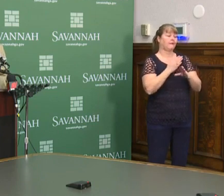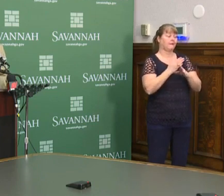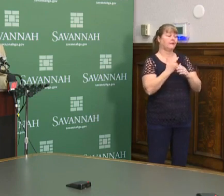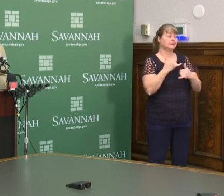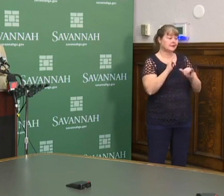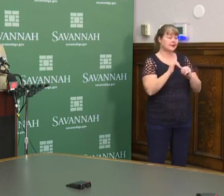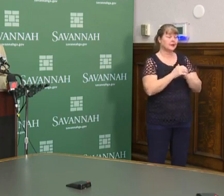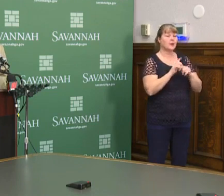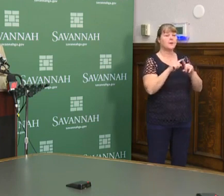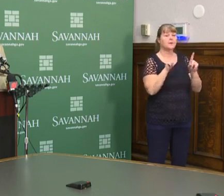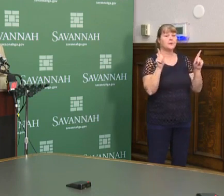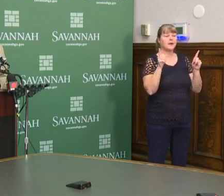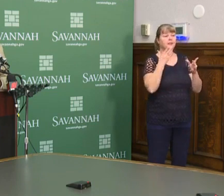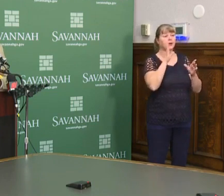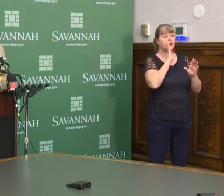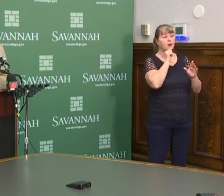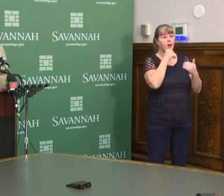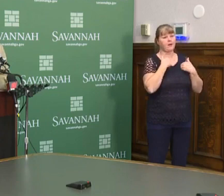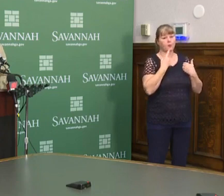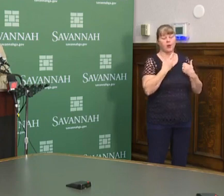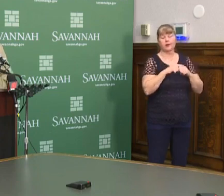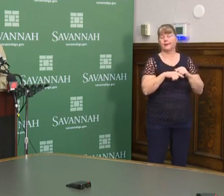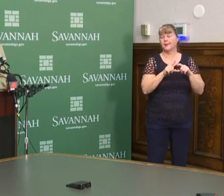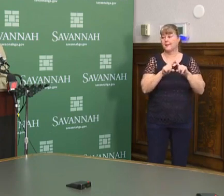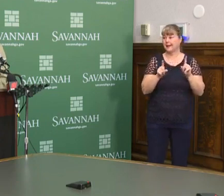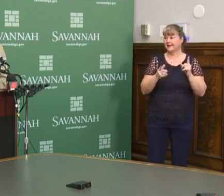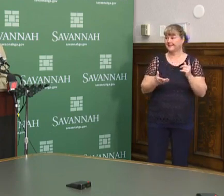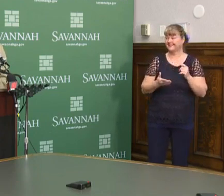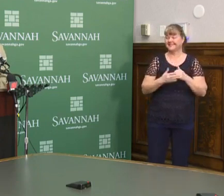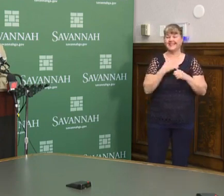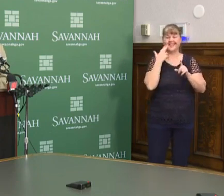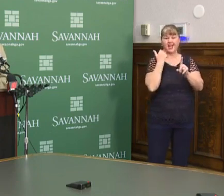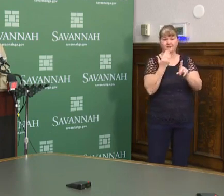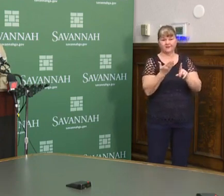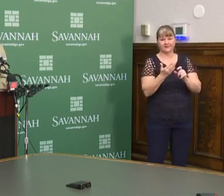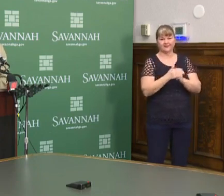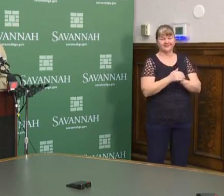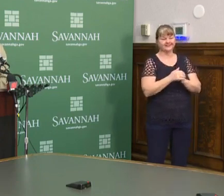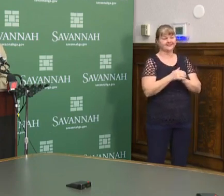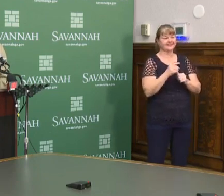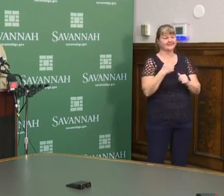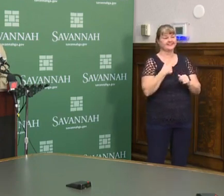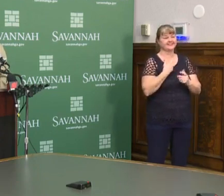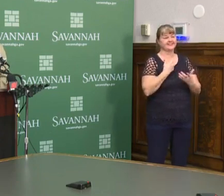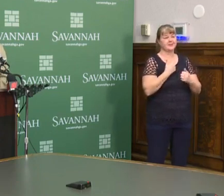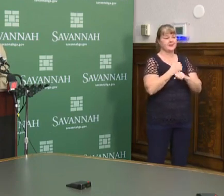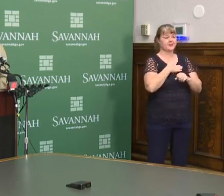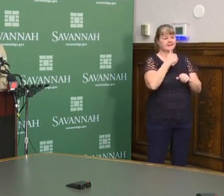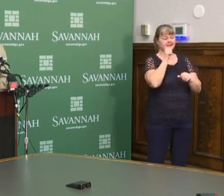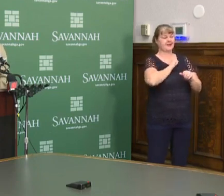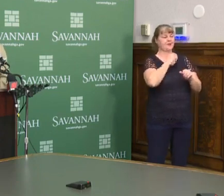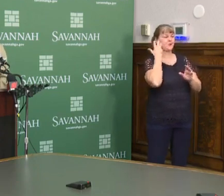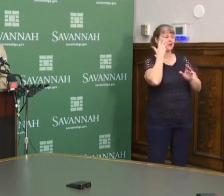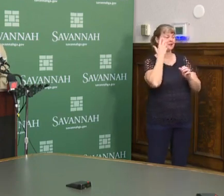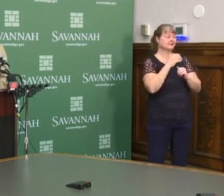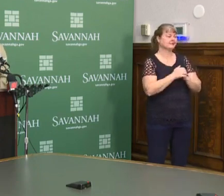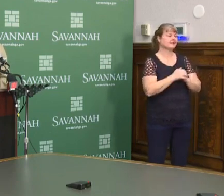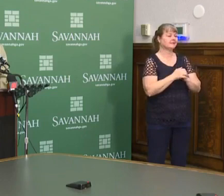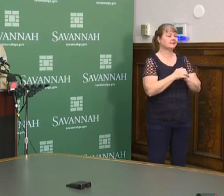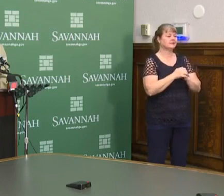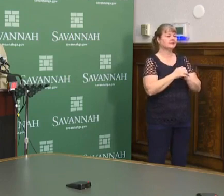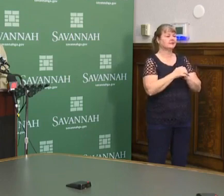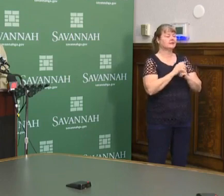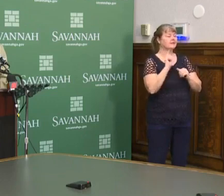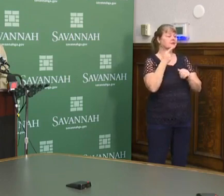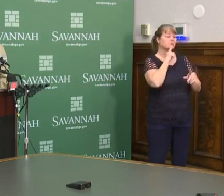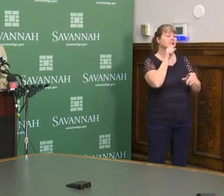Um, thank God I don't have one, but, um, I just drive myself crazy. Um, but this is